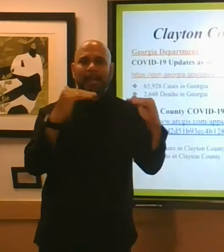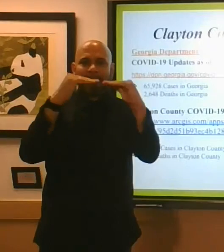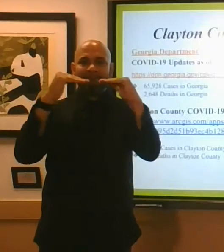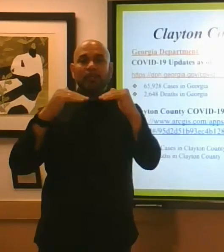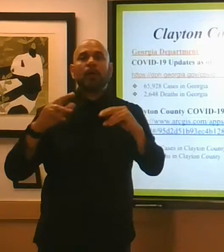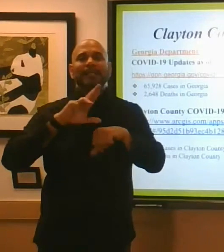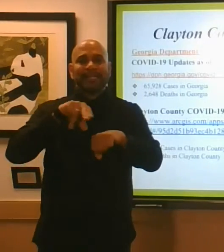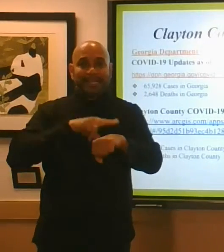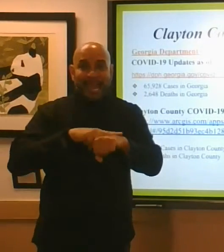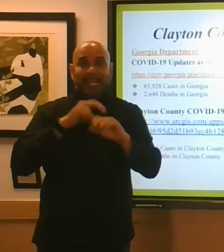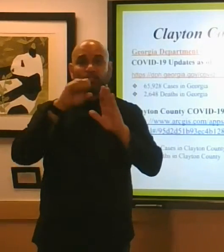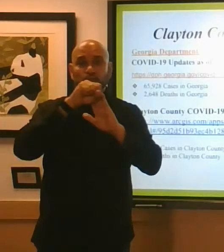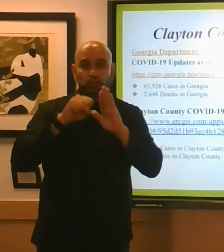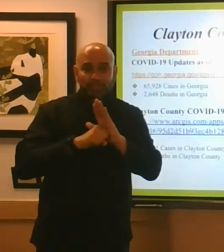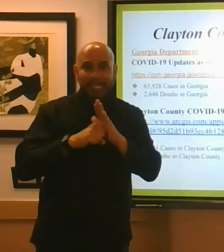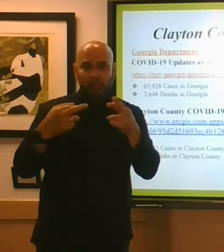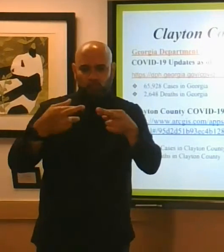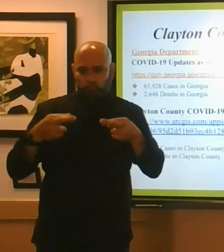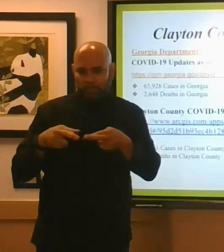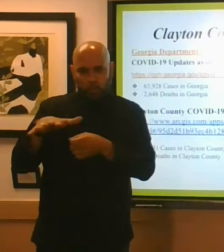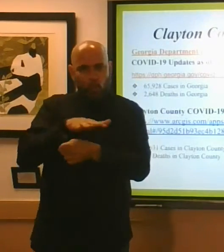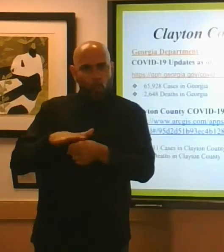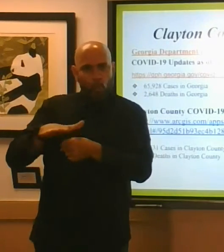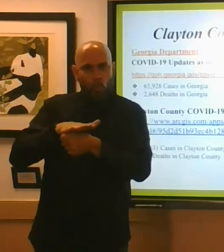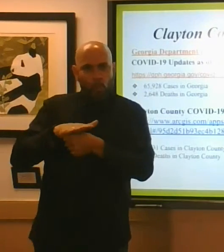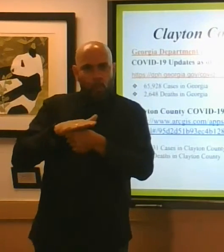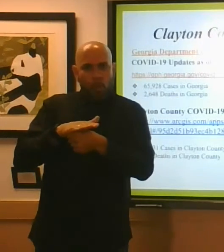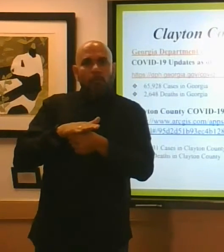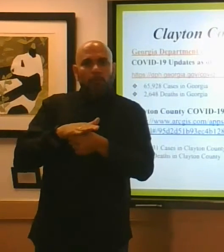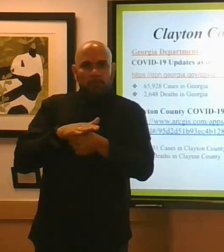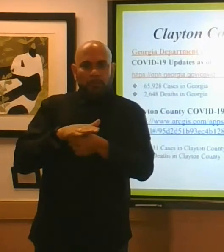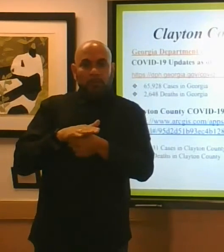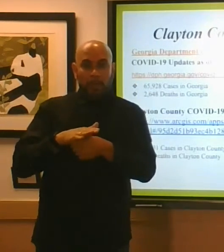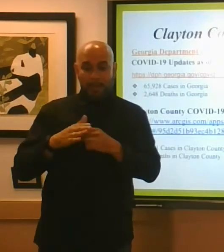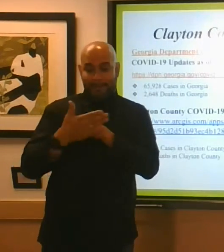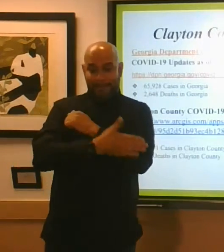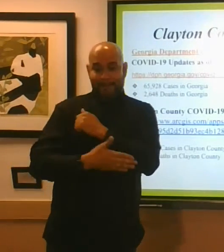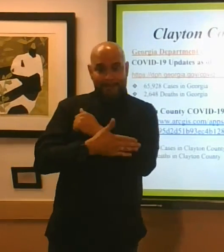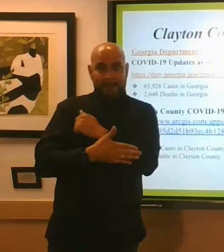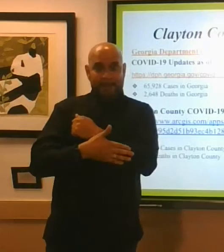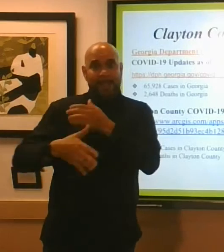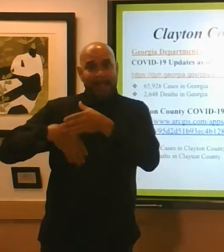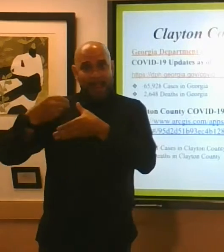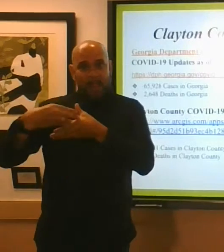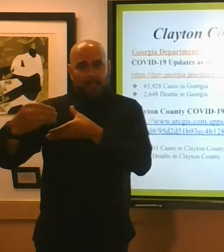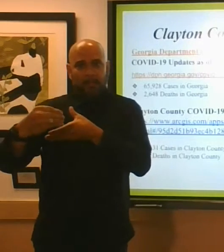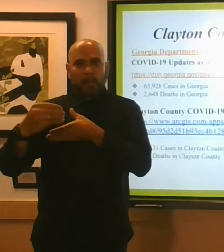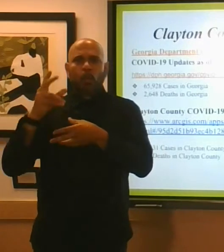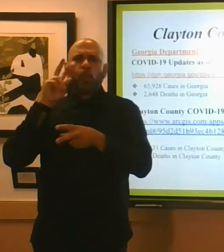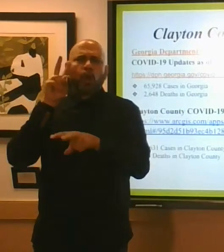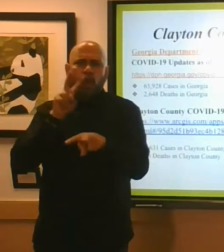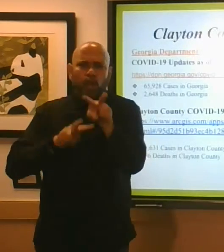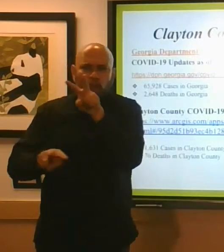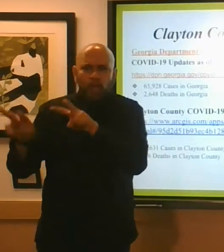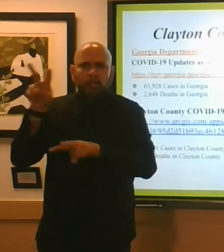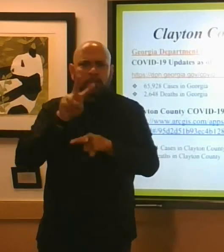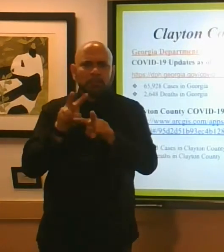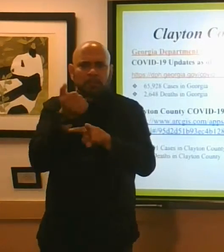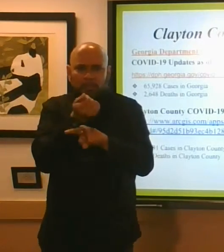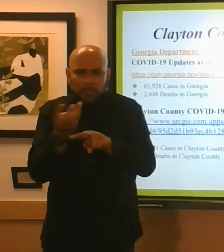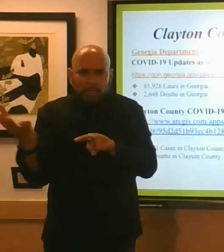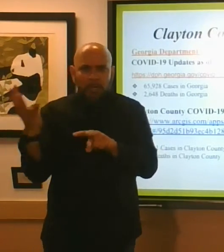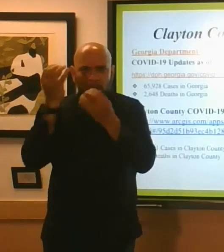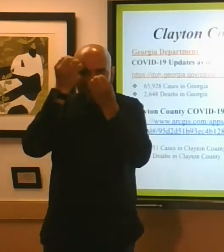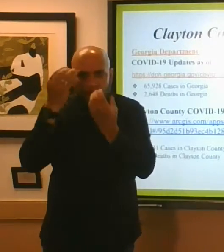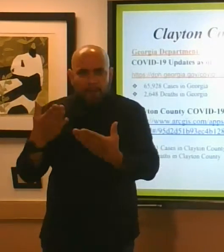national state regional local level county within the county and outside we're looking at several pieces of data from the georgia